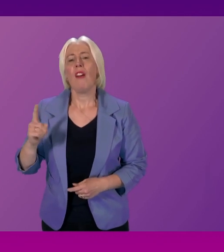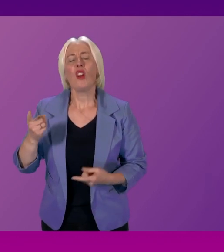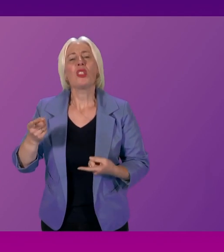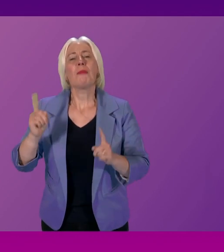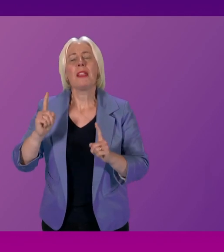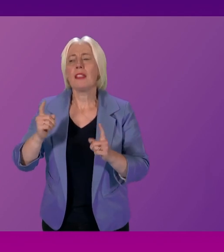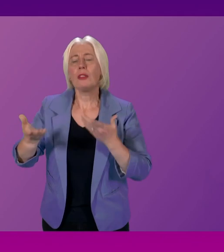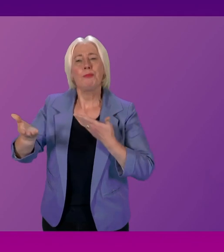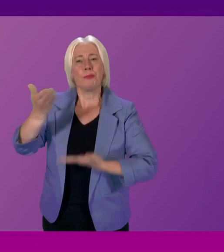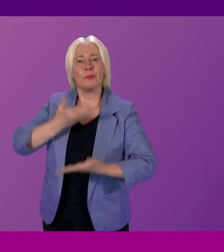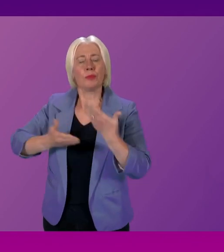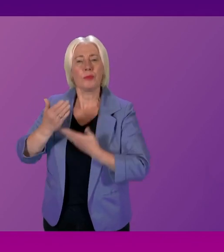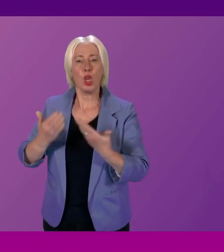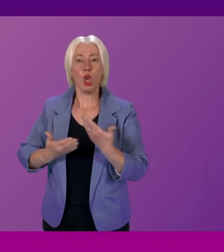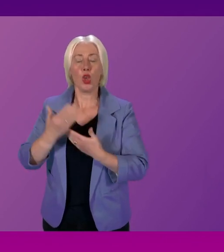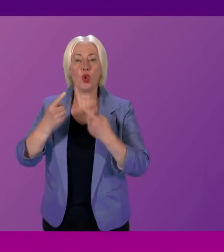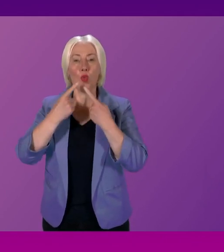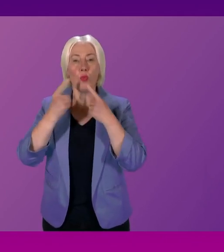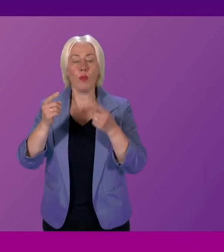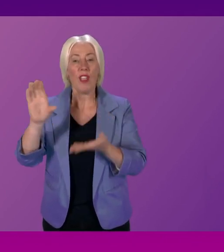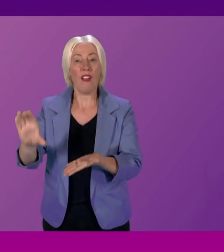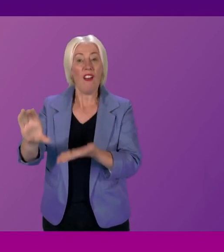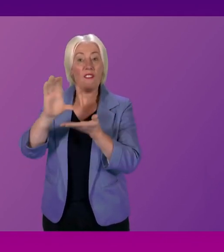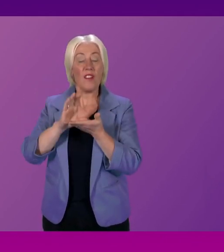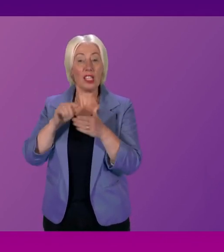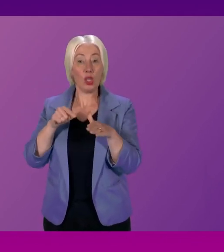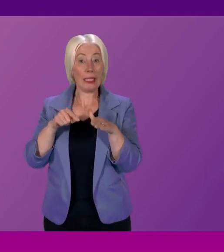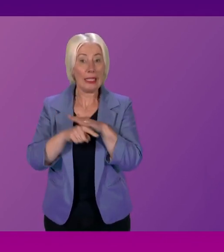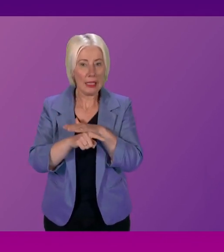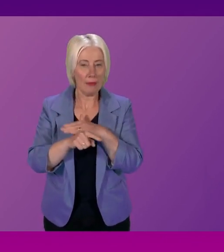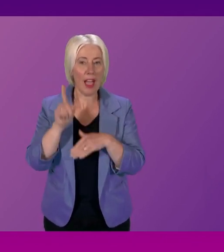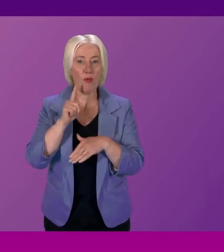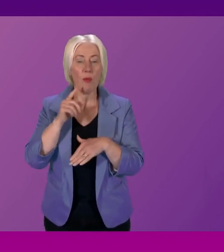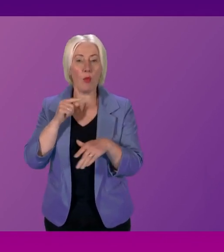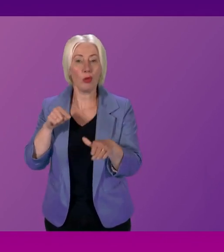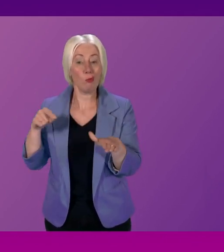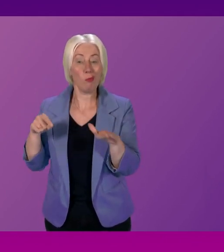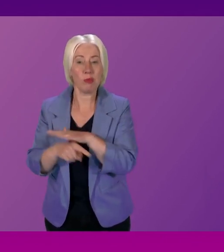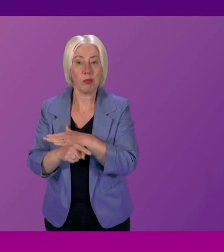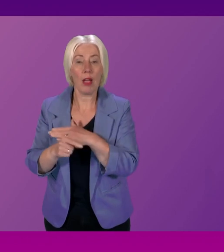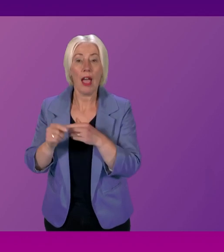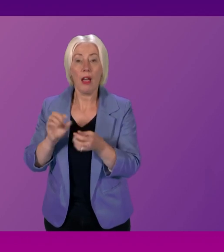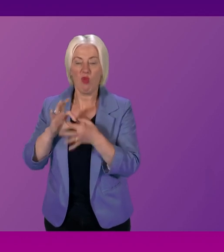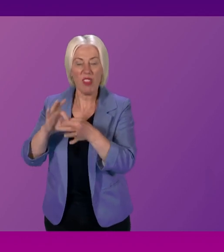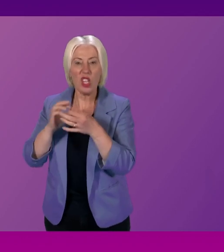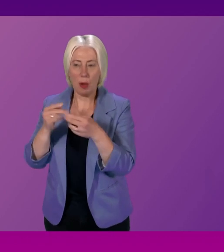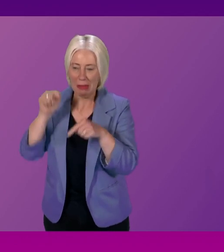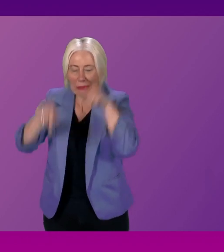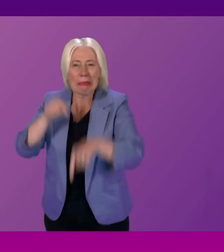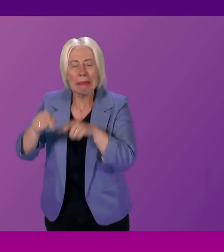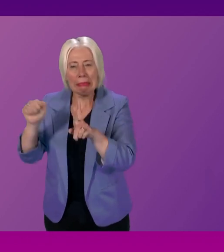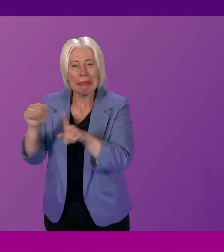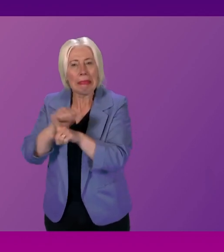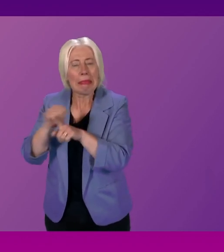outline how the newly announced fund to leave will support women fleeing an abusive relationship? First minister. The new